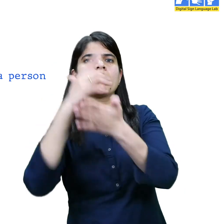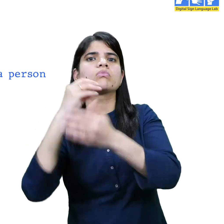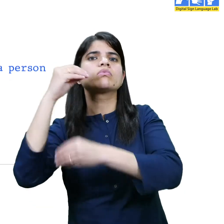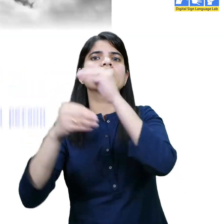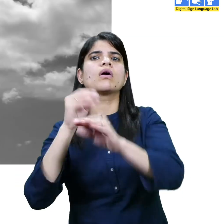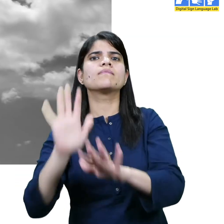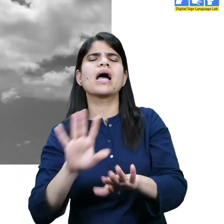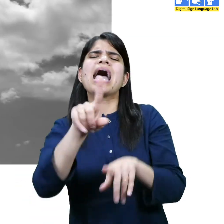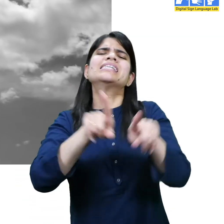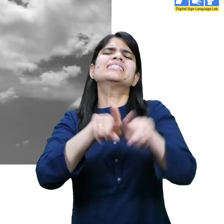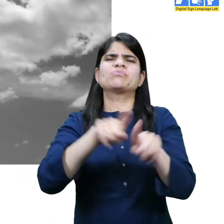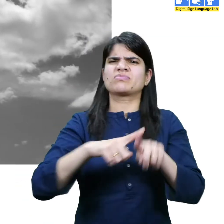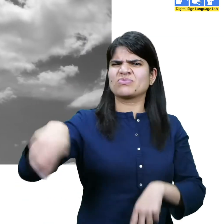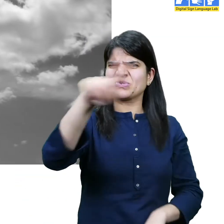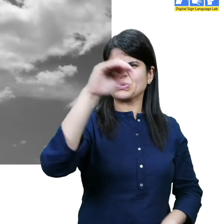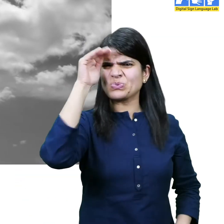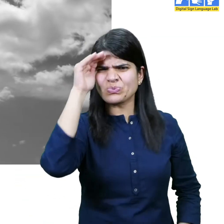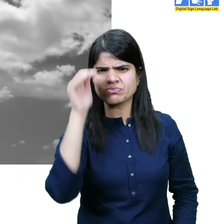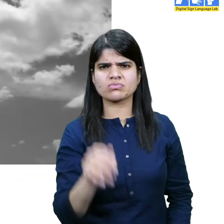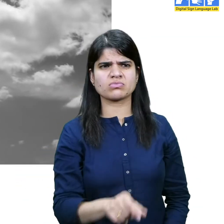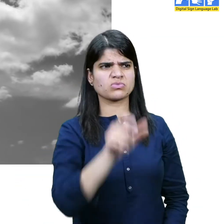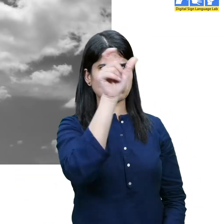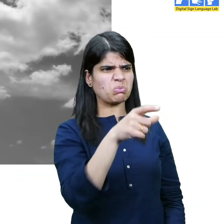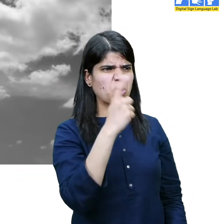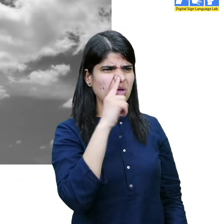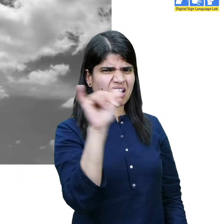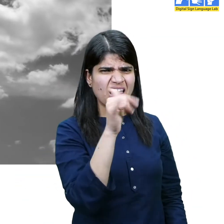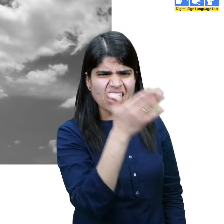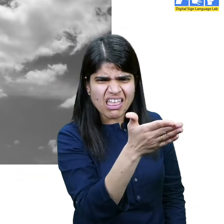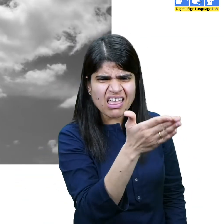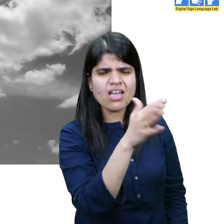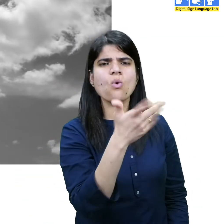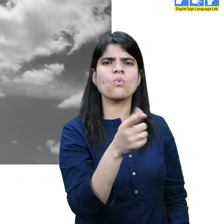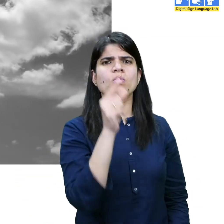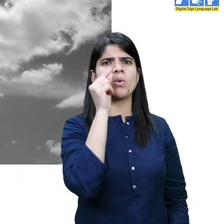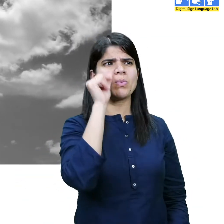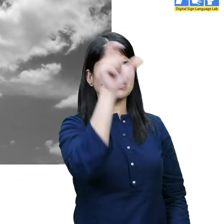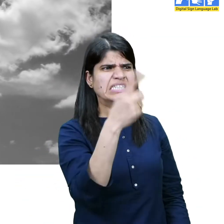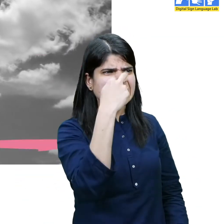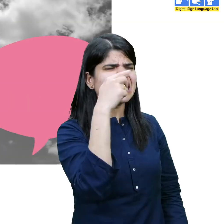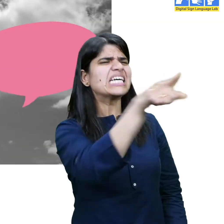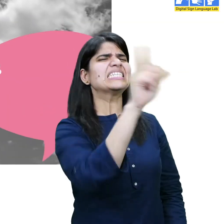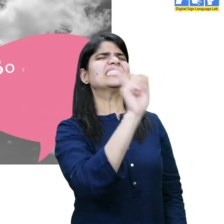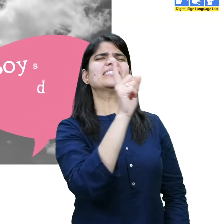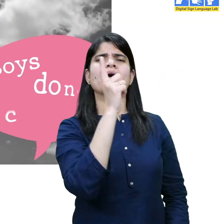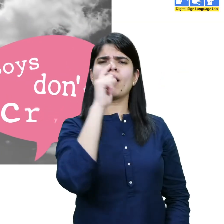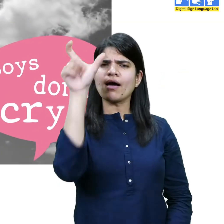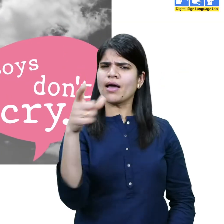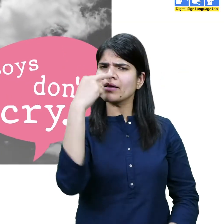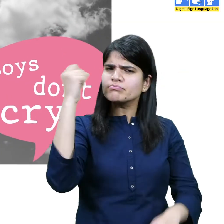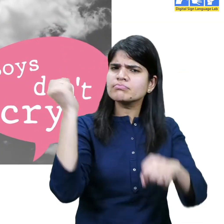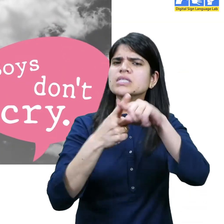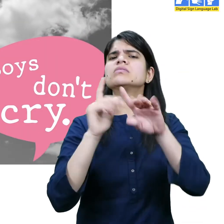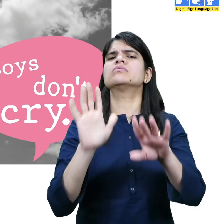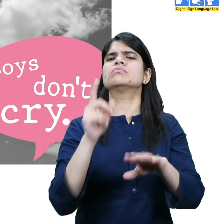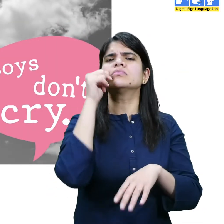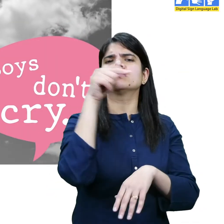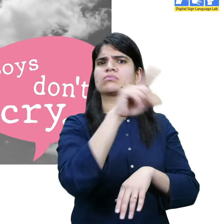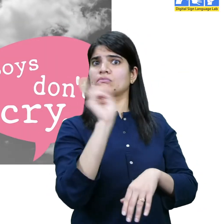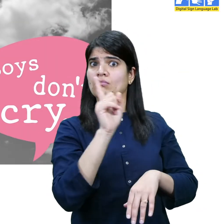person or group of people. Ever heard someone say something like, You are behaving like a girl? Or, Boys